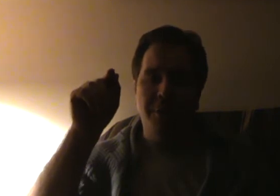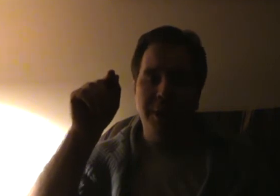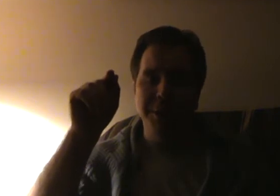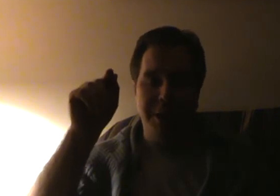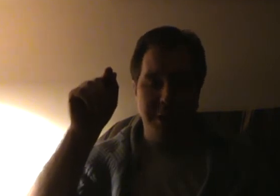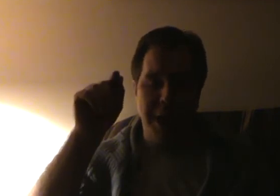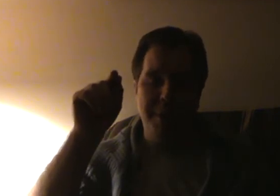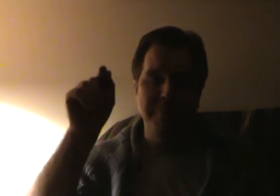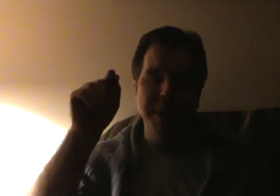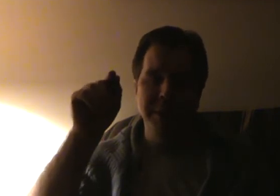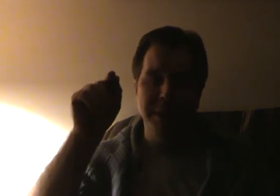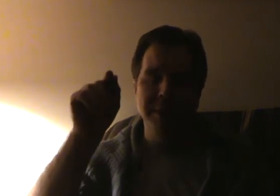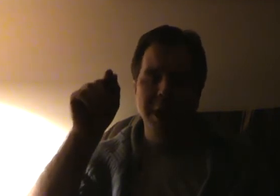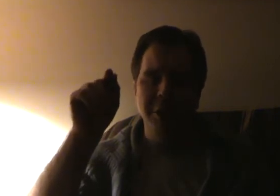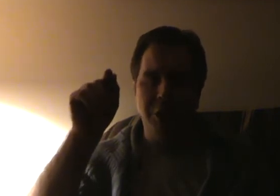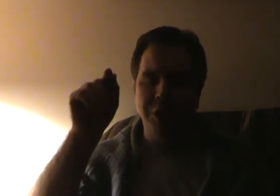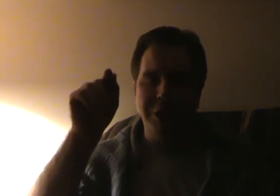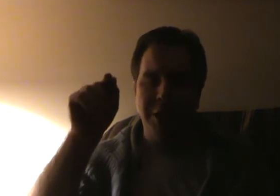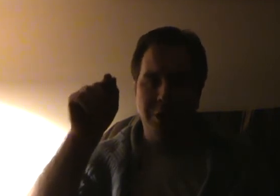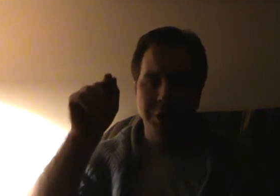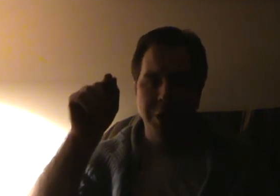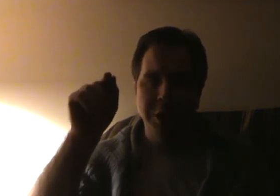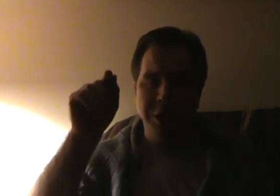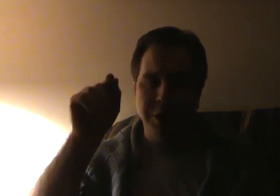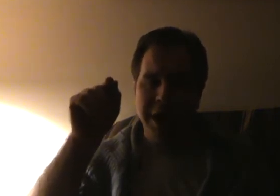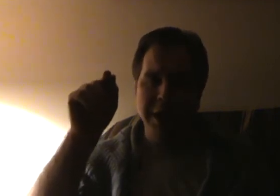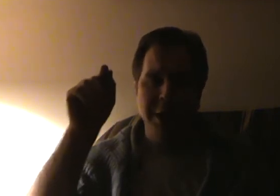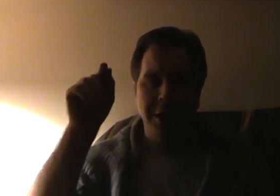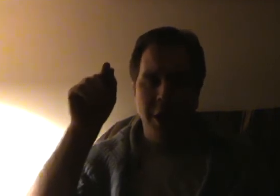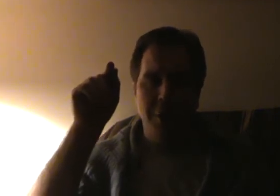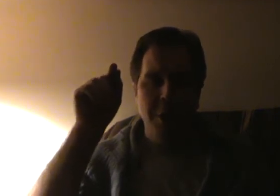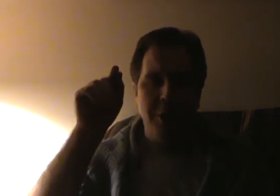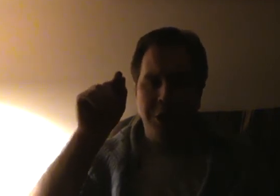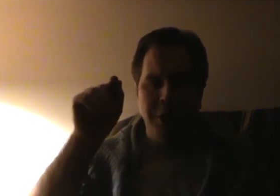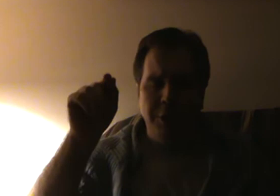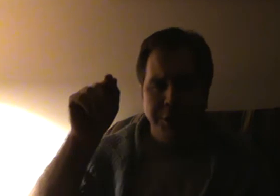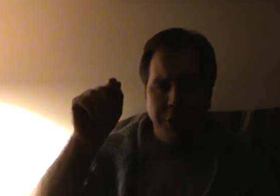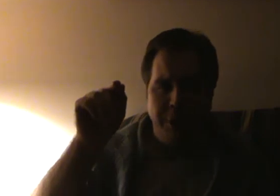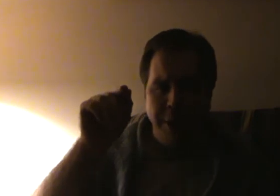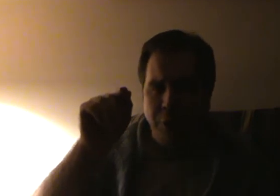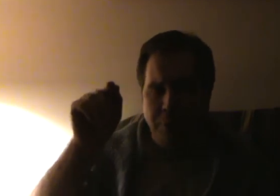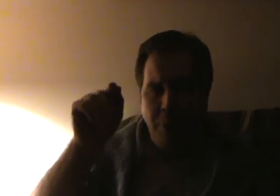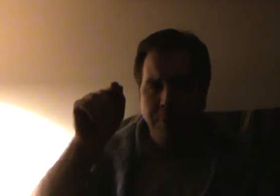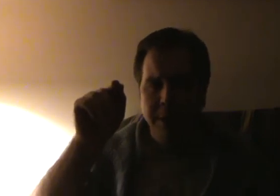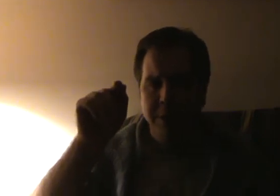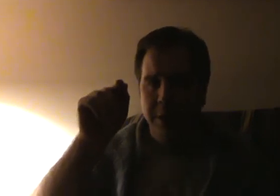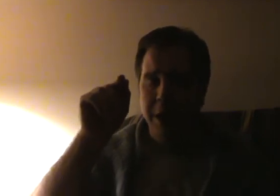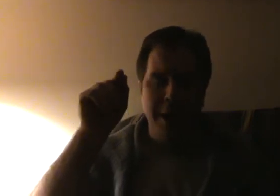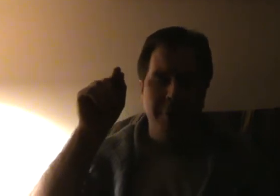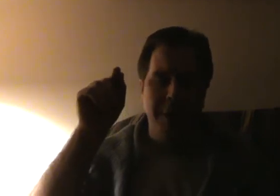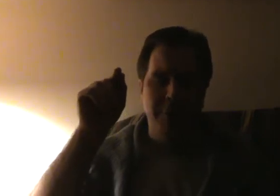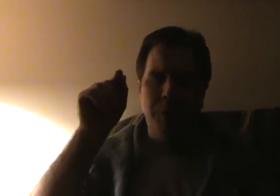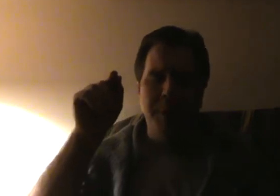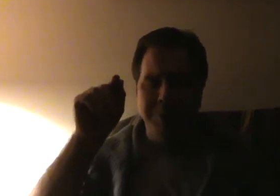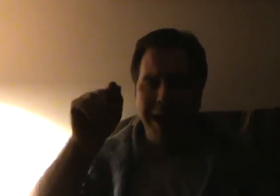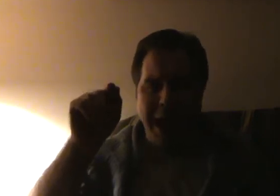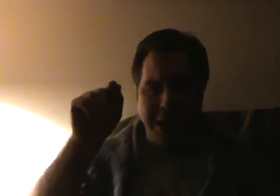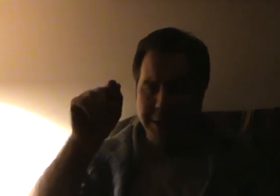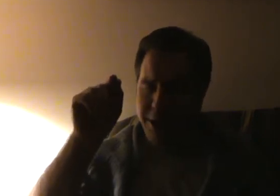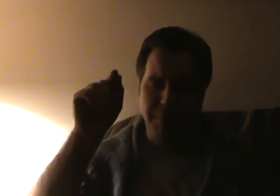religion. And it's not my business to set, you know, certain Christians right who are Mormons. And I don't believe in Mormons. I'm Catholics, and I don't